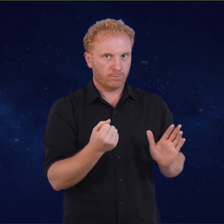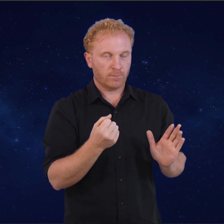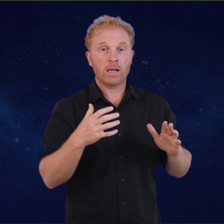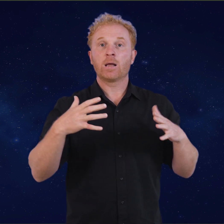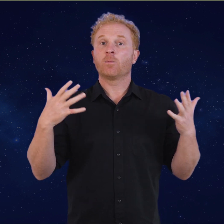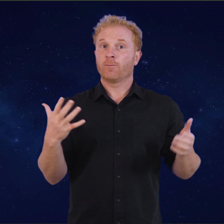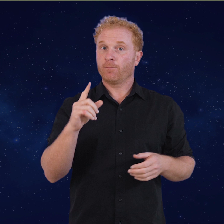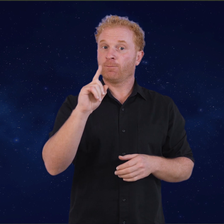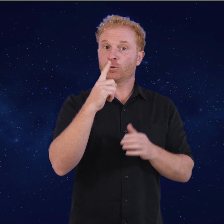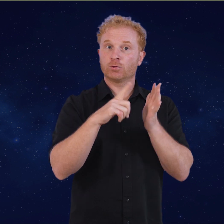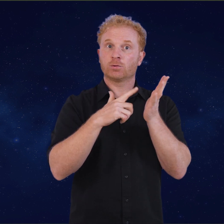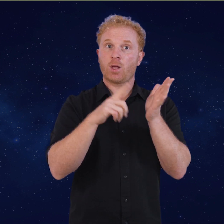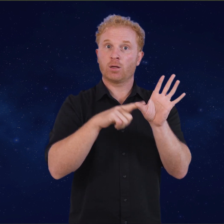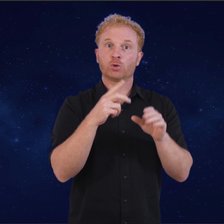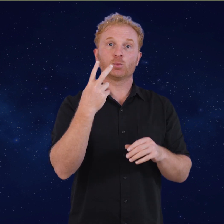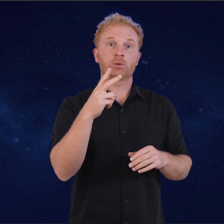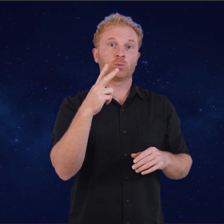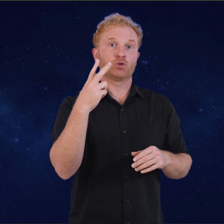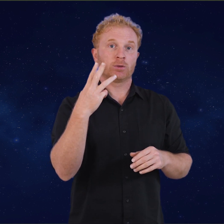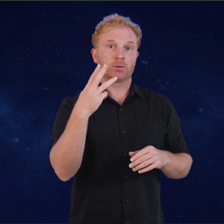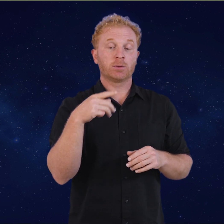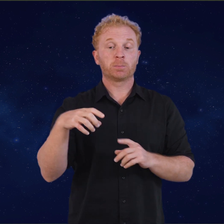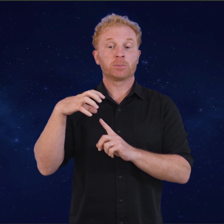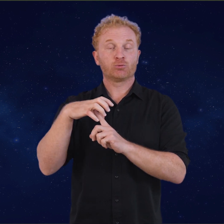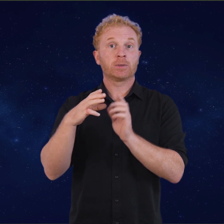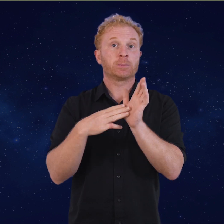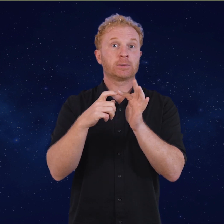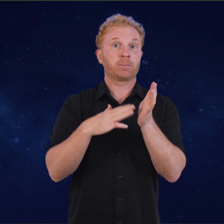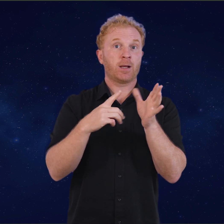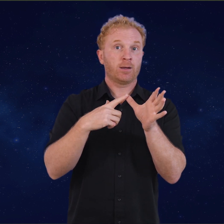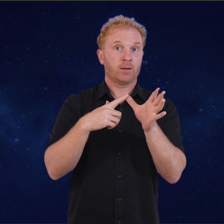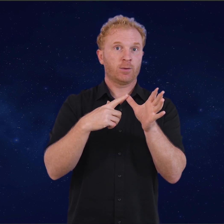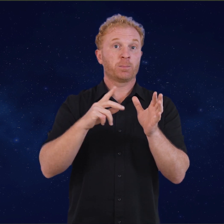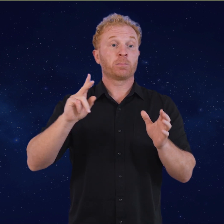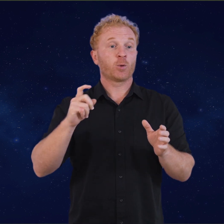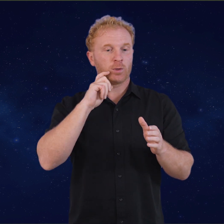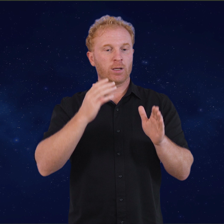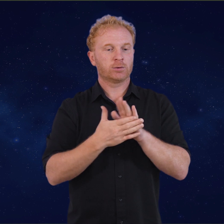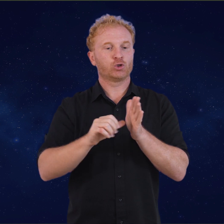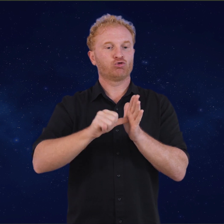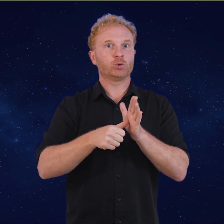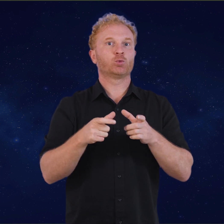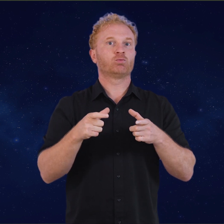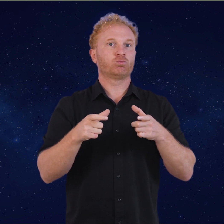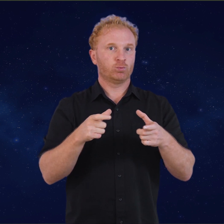Charges. However, as of 1 July 2023, both psilocybin and